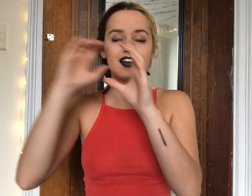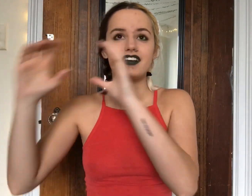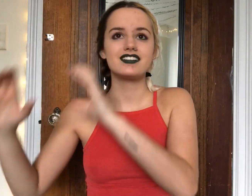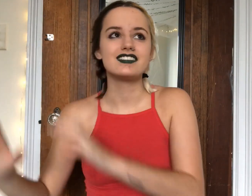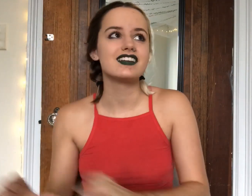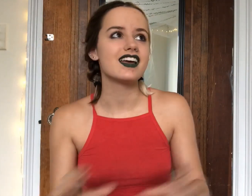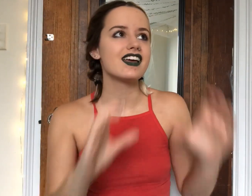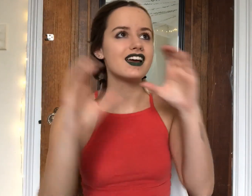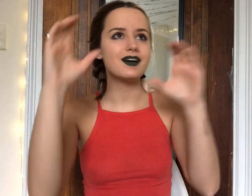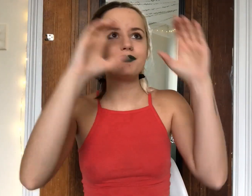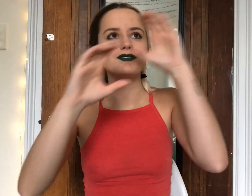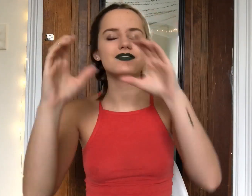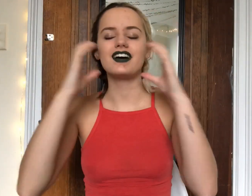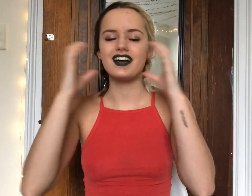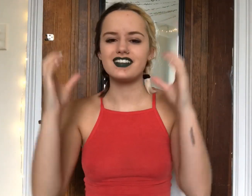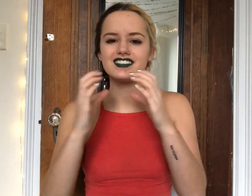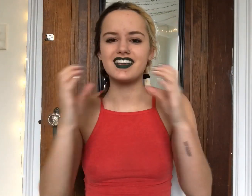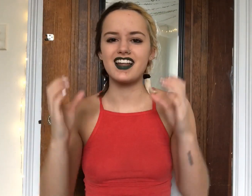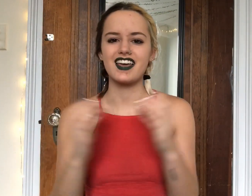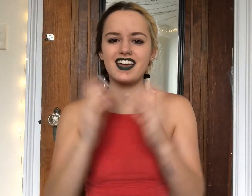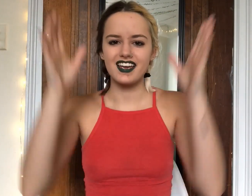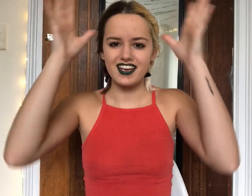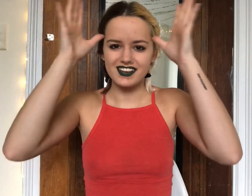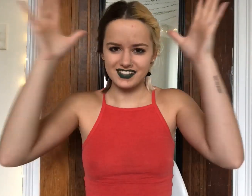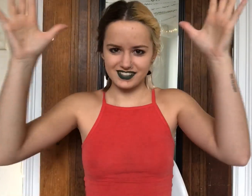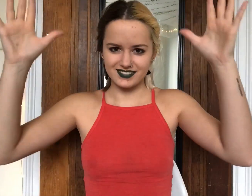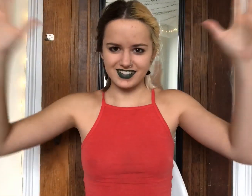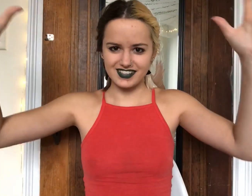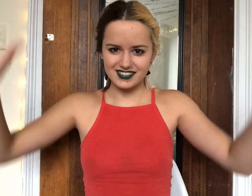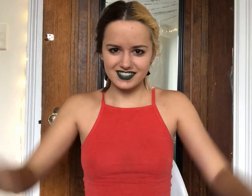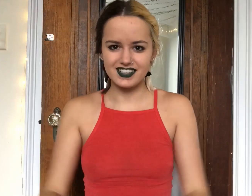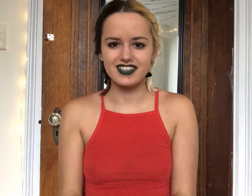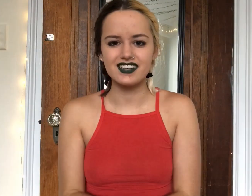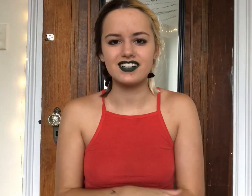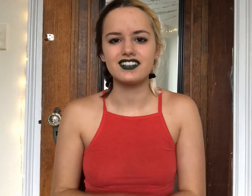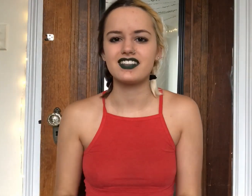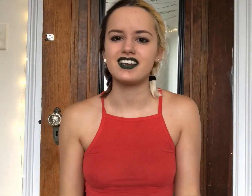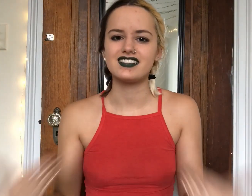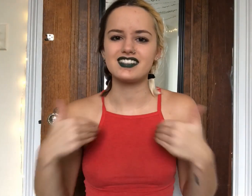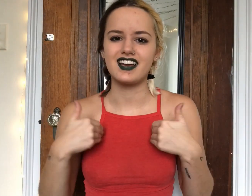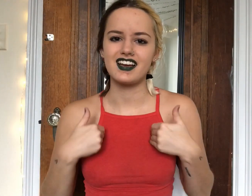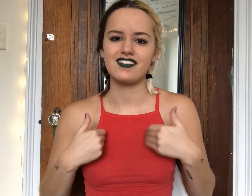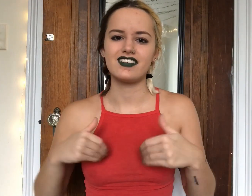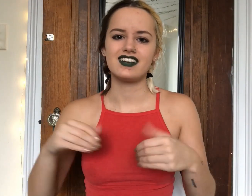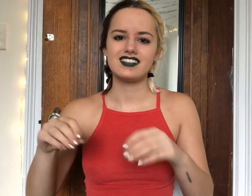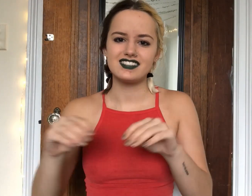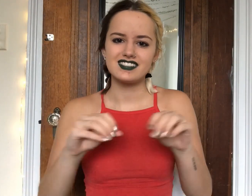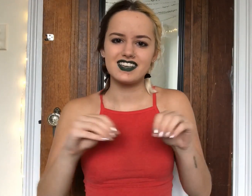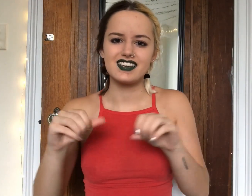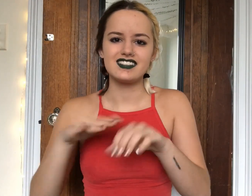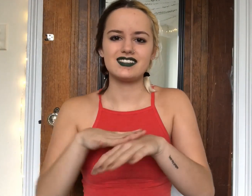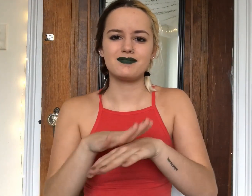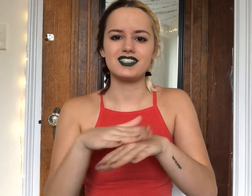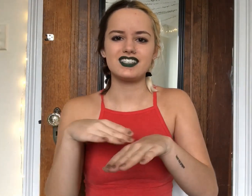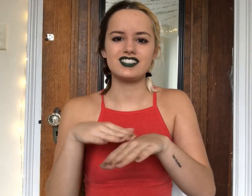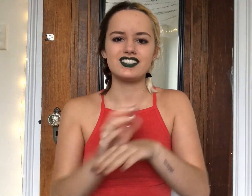And Stay Out Just One Santa M Is Right Here Let's Have A Sandy Beachy